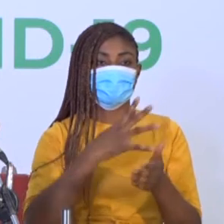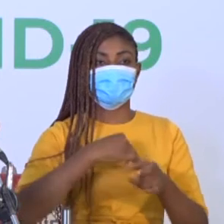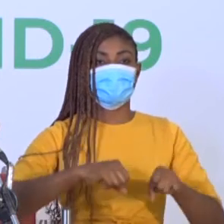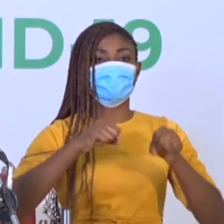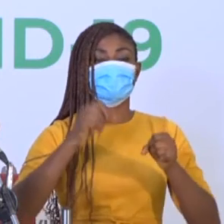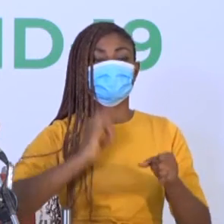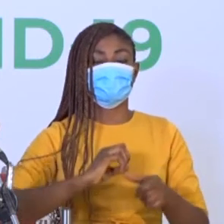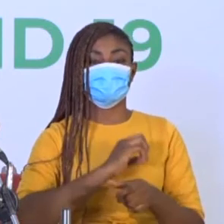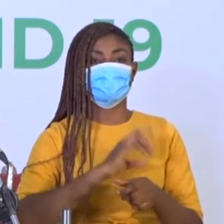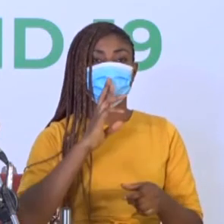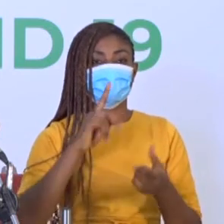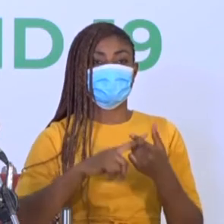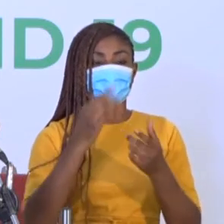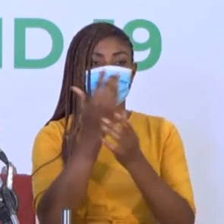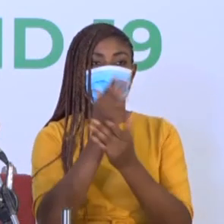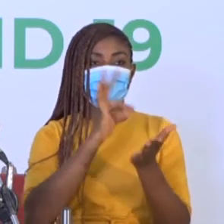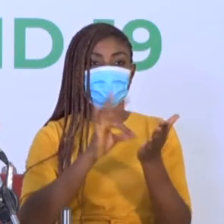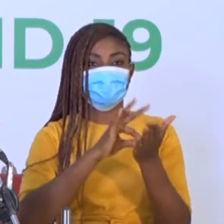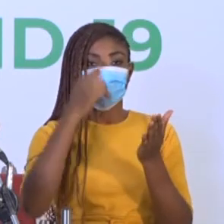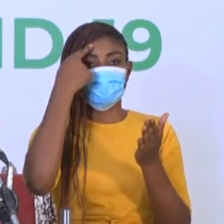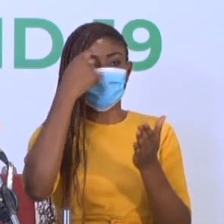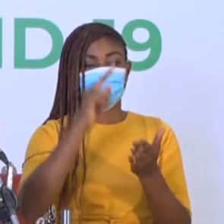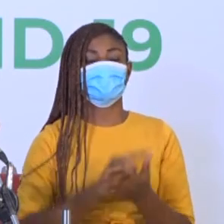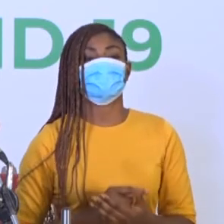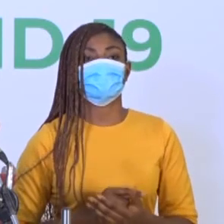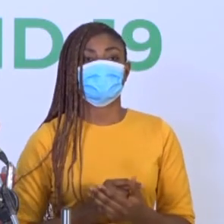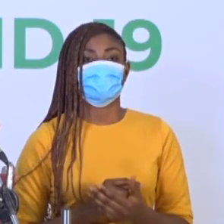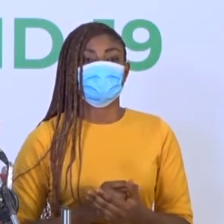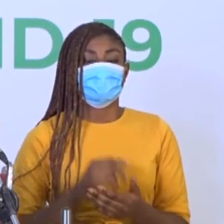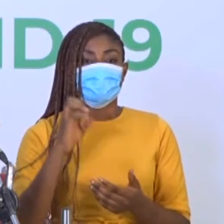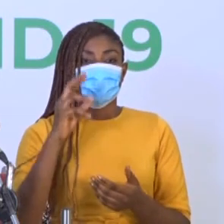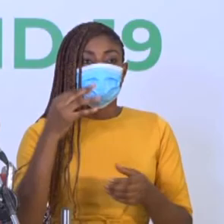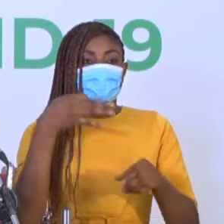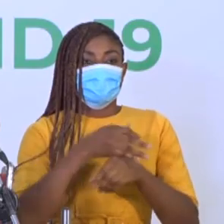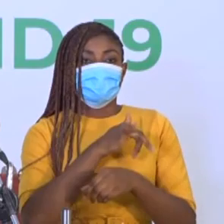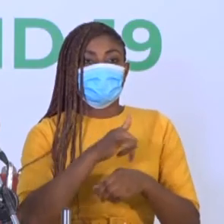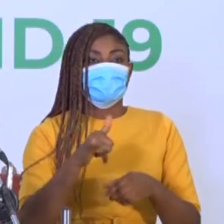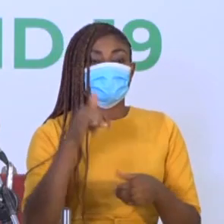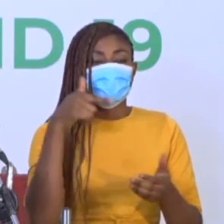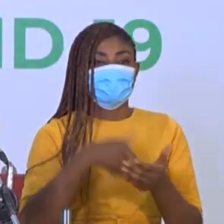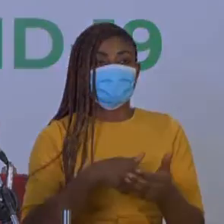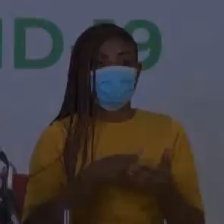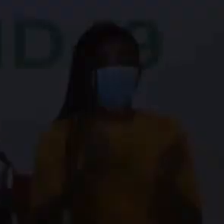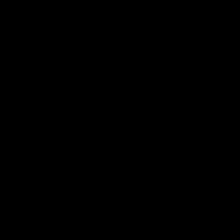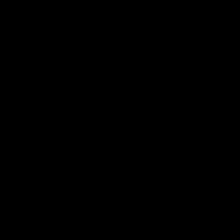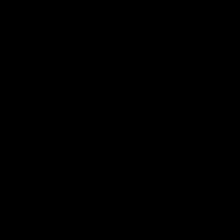are be held accountable for enforcing MPI rules in their domains with frequent spot checks.